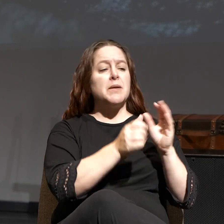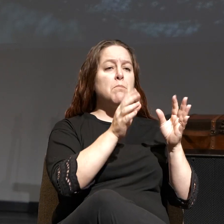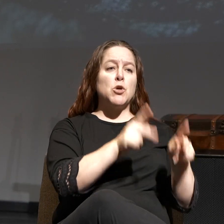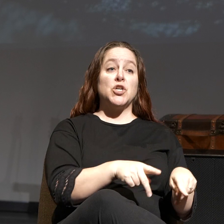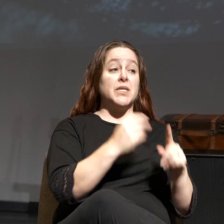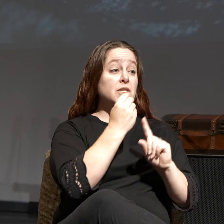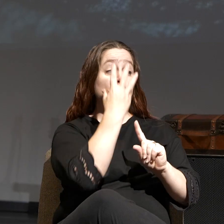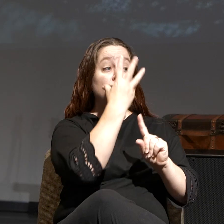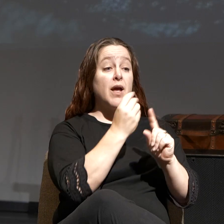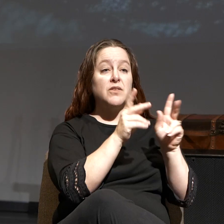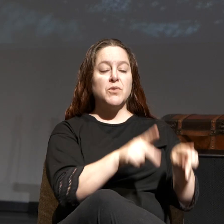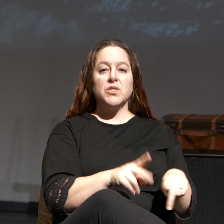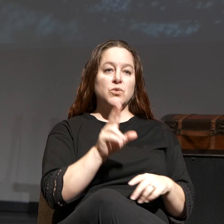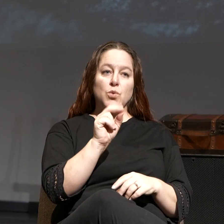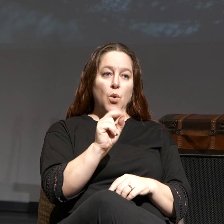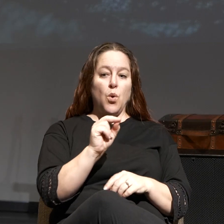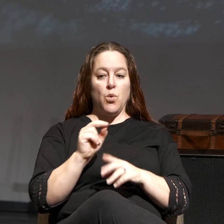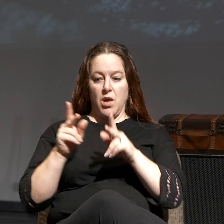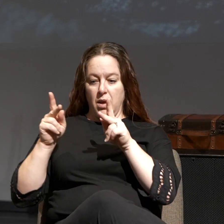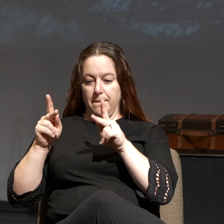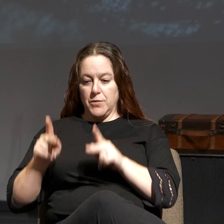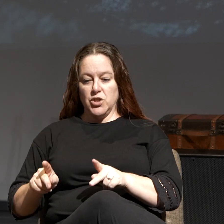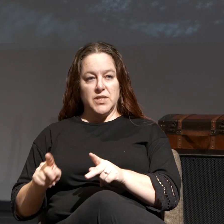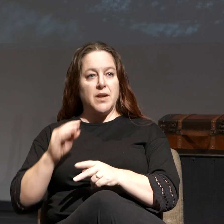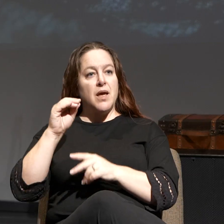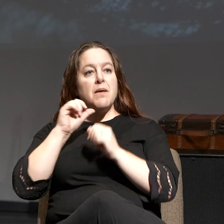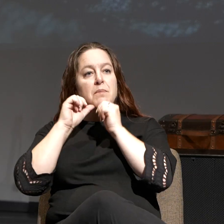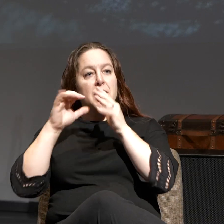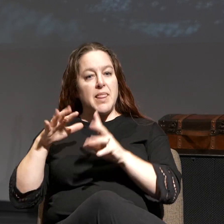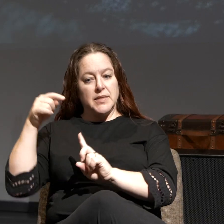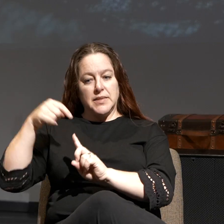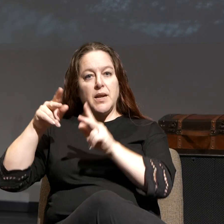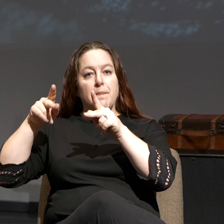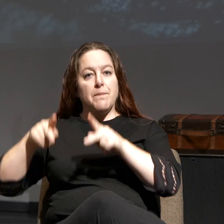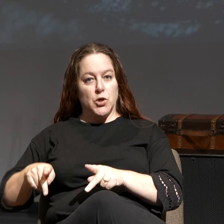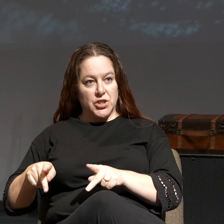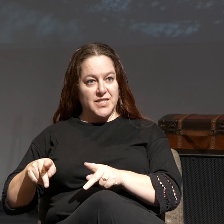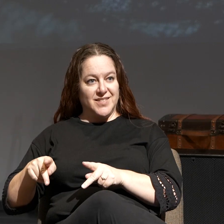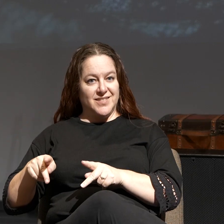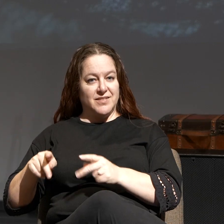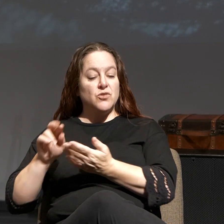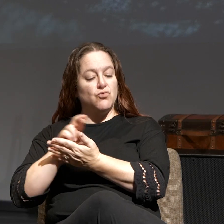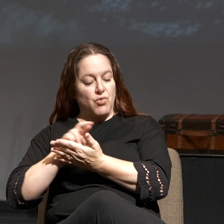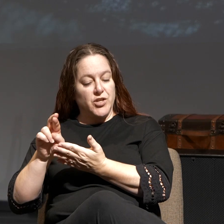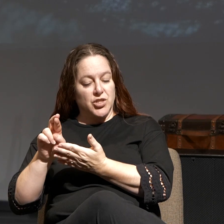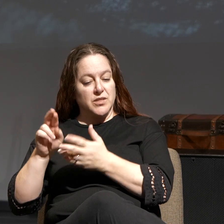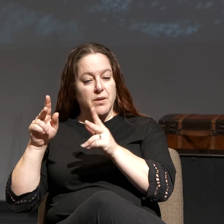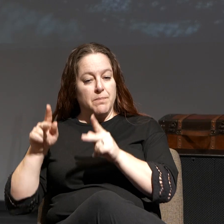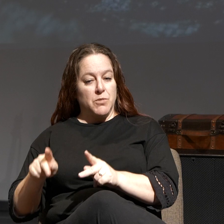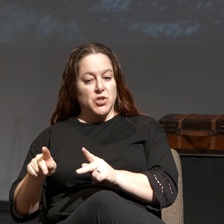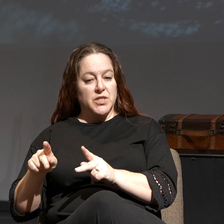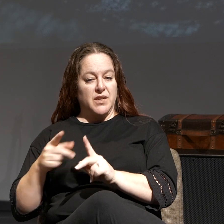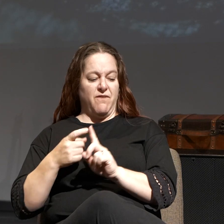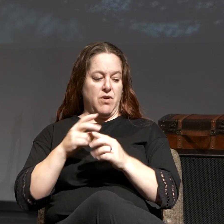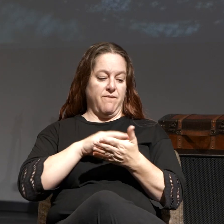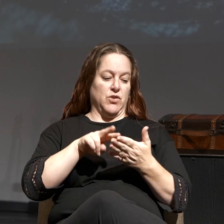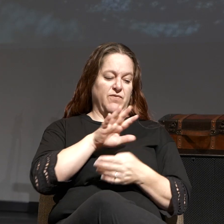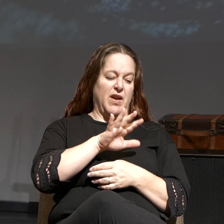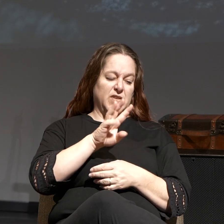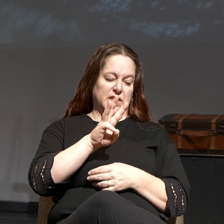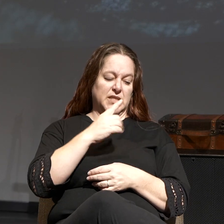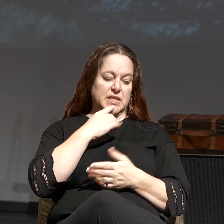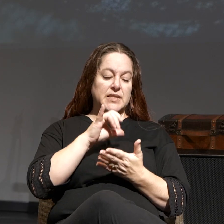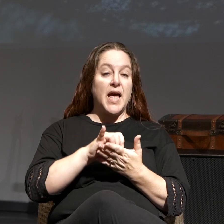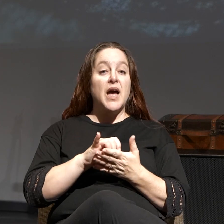an attractive person. No, just a person. In fact, we know He's talking about a righteous person, as I've already stated, based on verses 5 and 6.